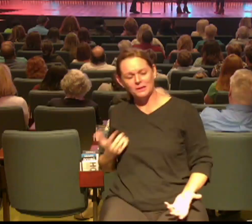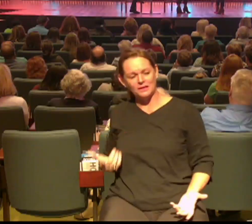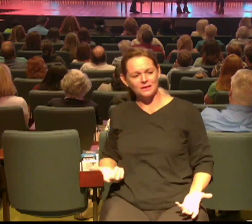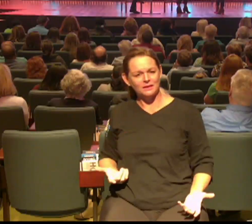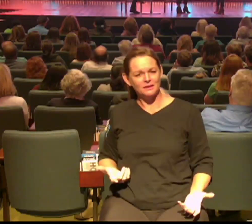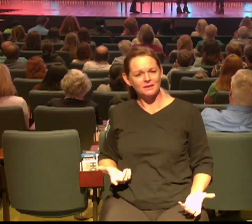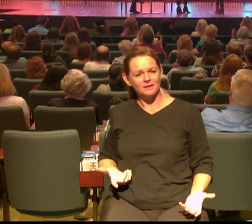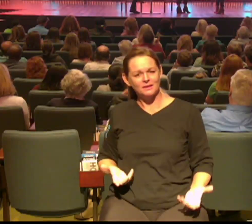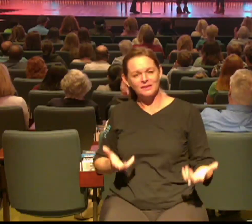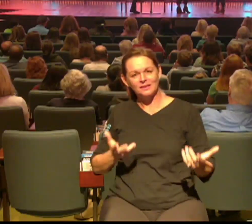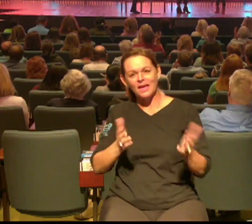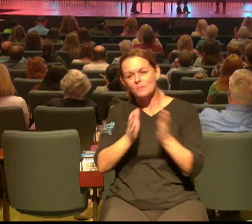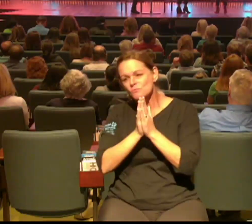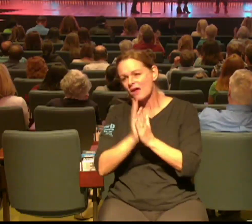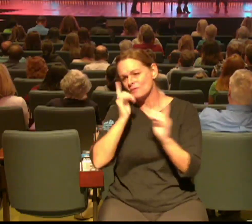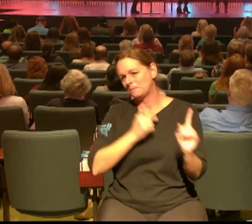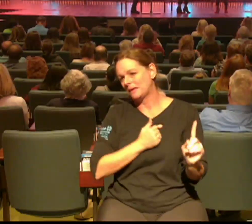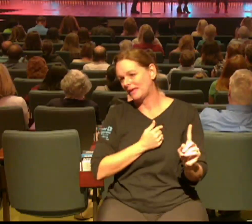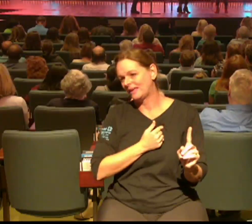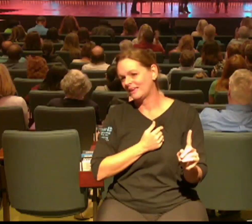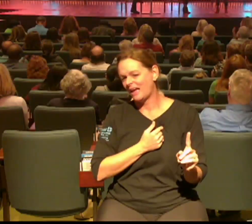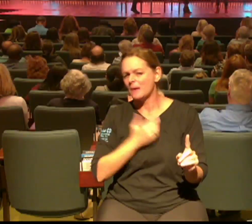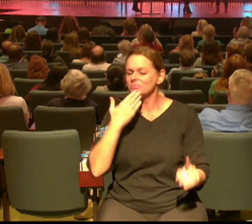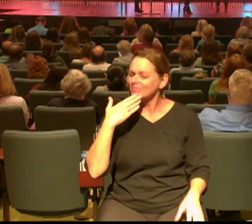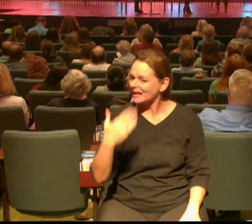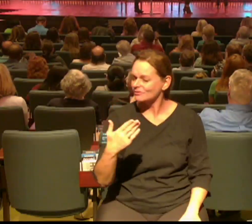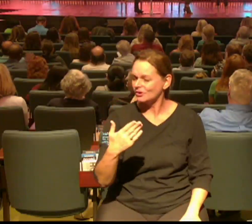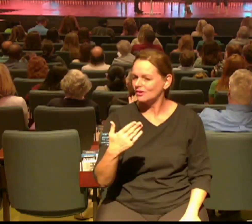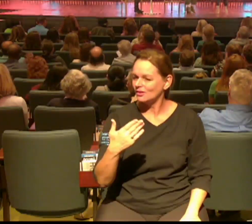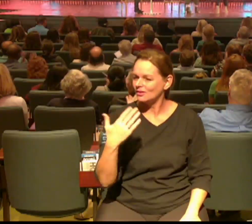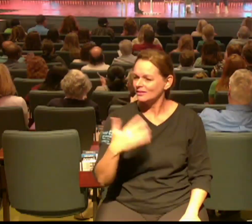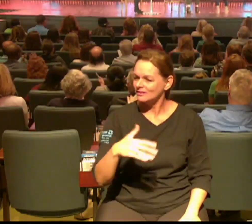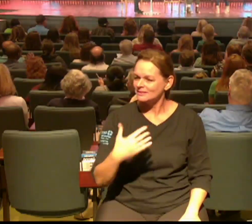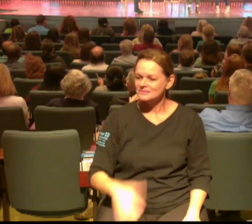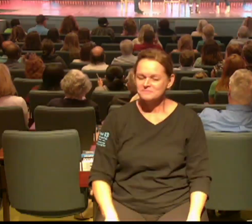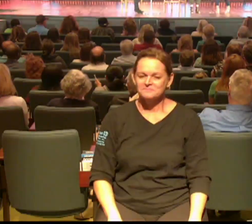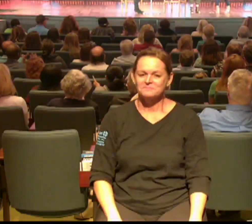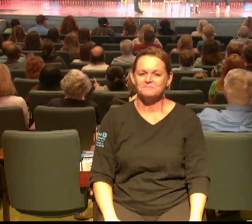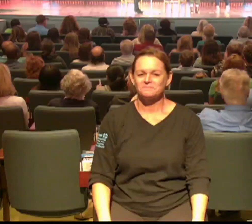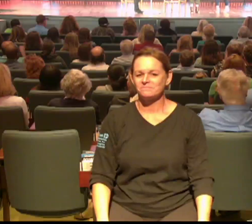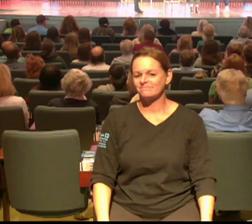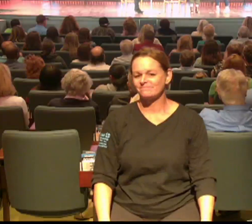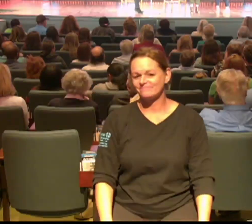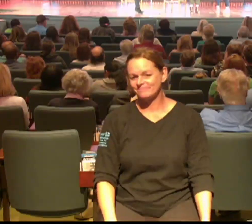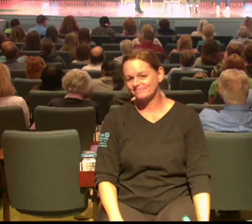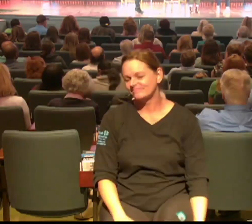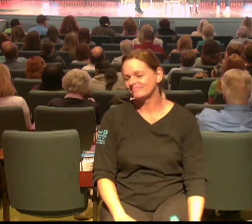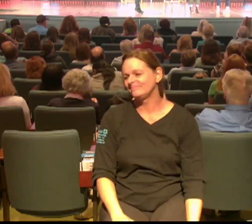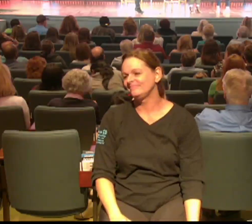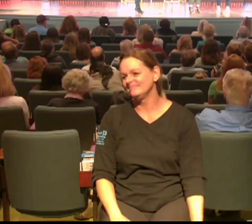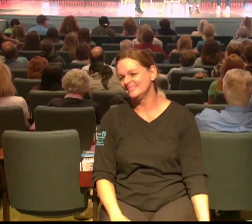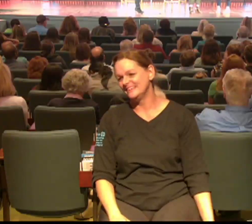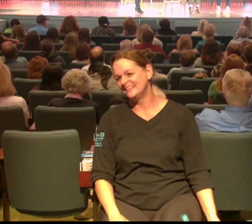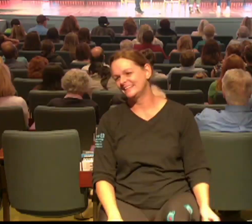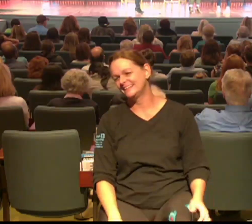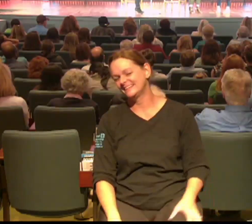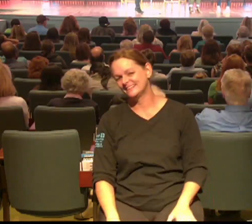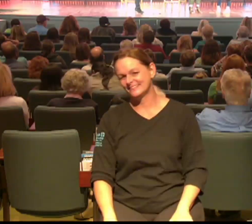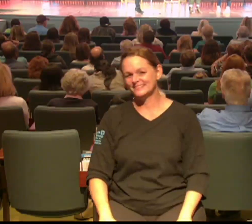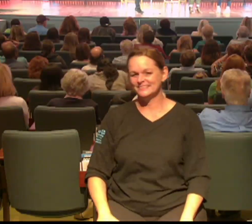am so glad that someone saw Vanessa